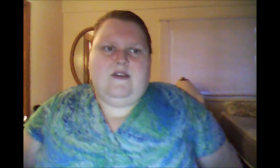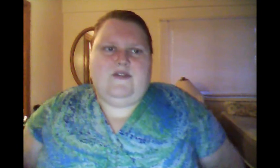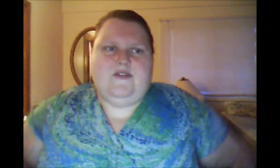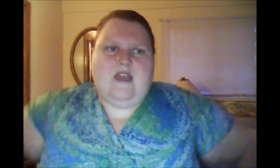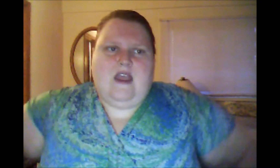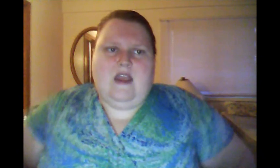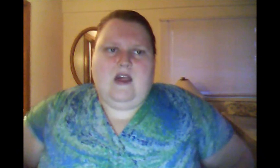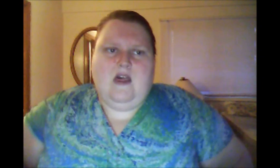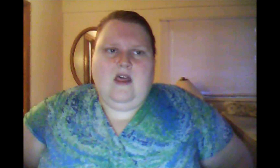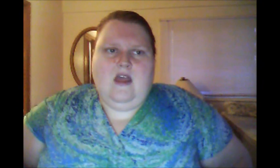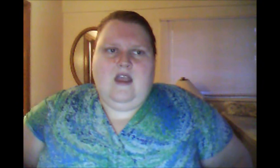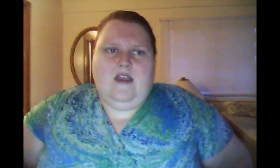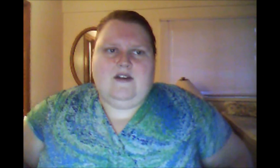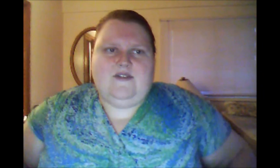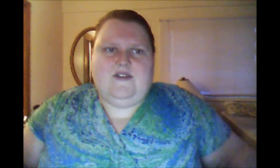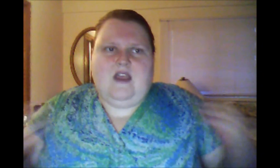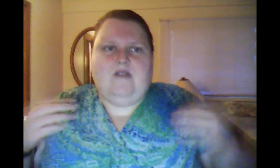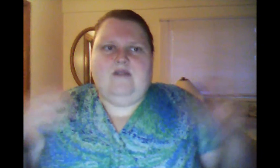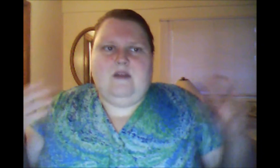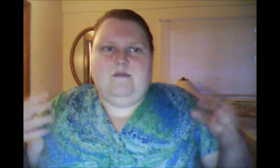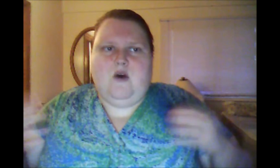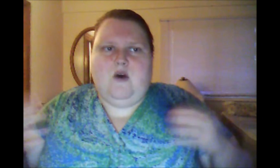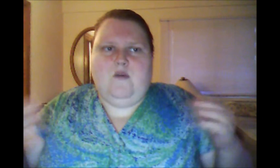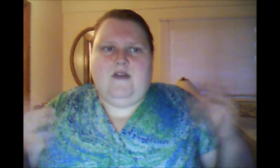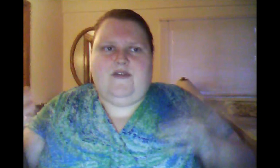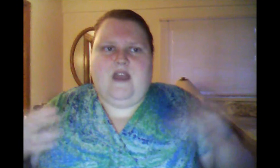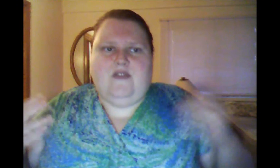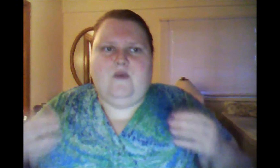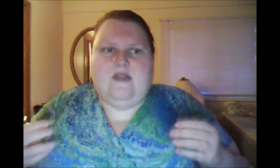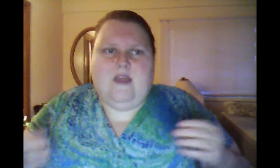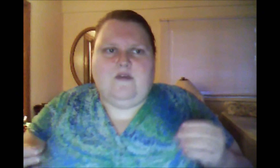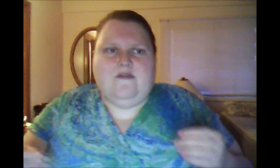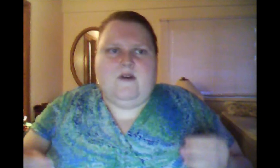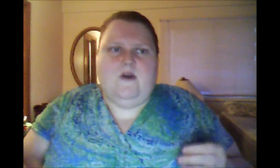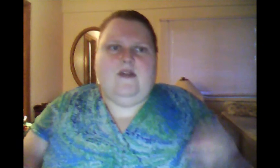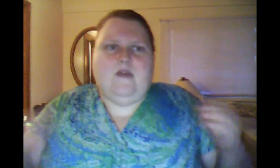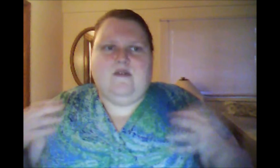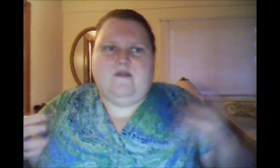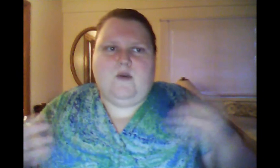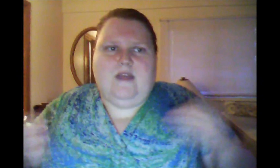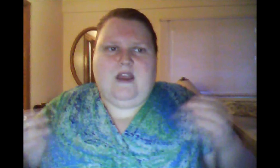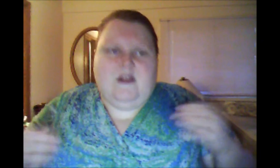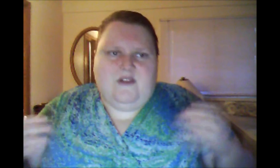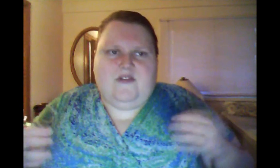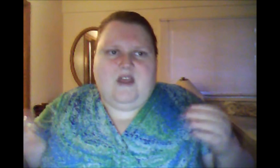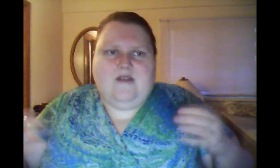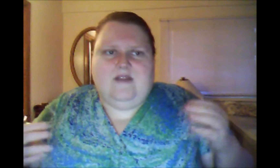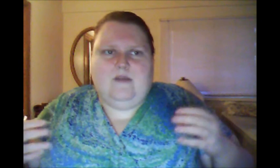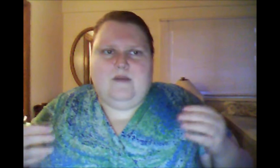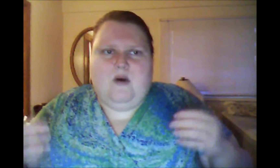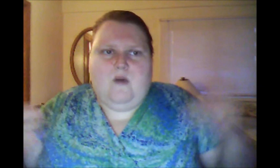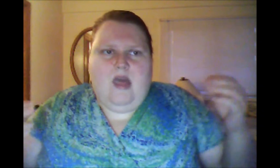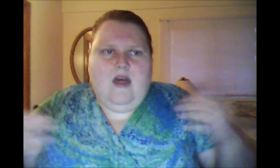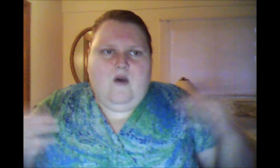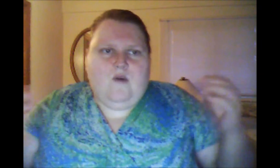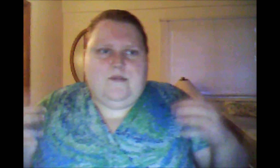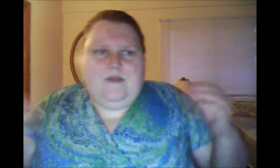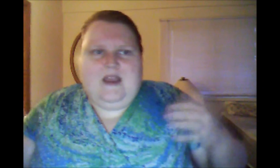stay in a state of limbo because that's what they prefer. They prefer being in a state of limbo or being